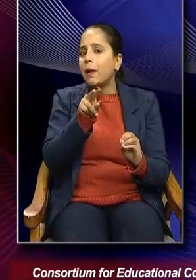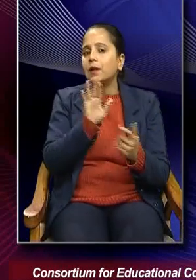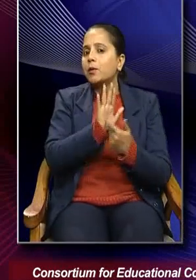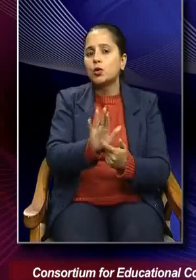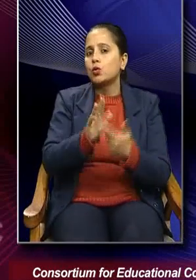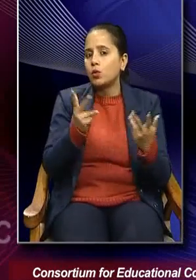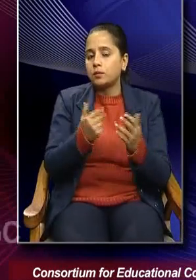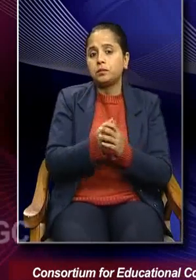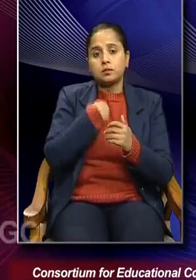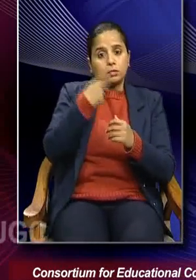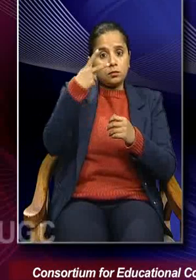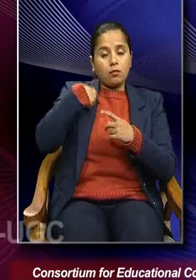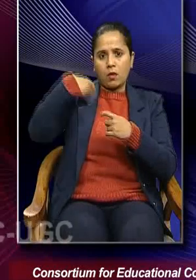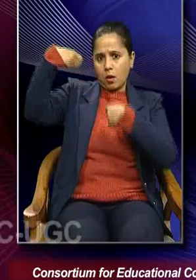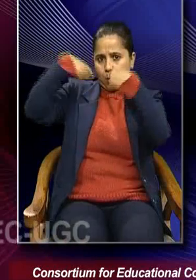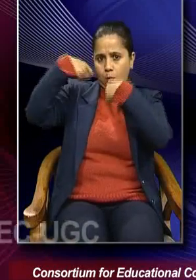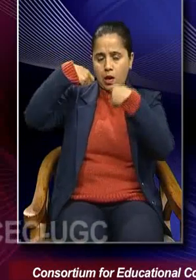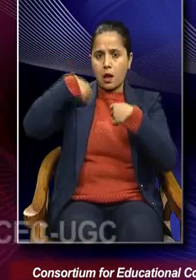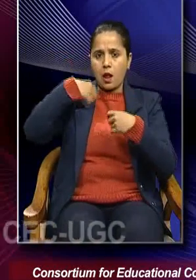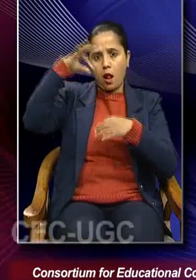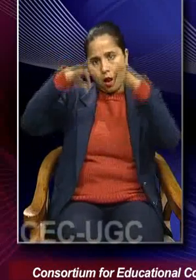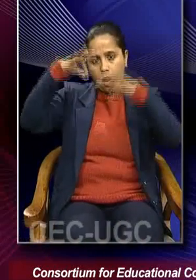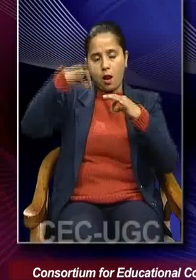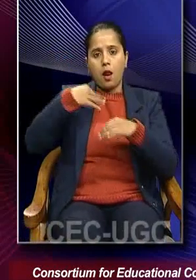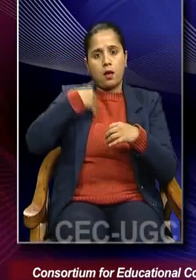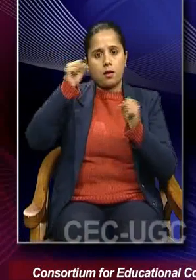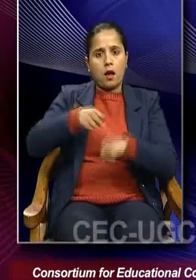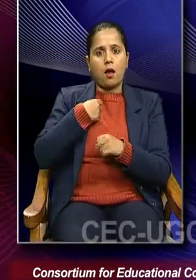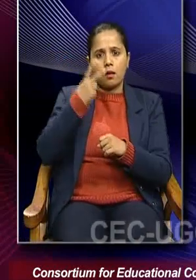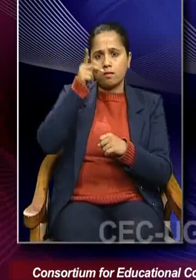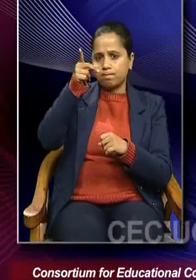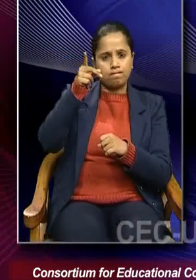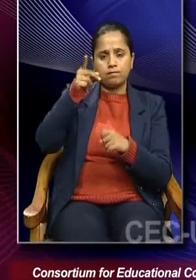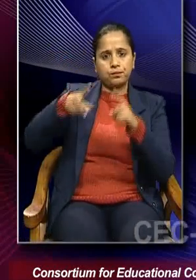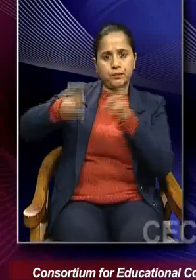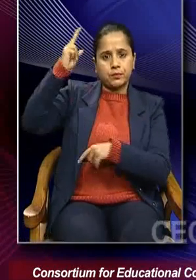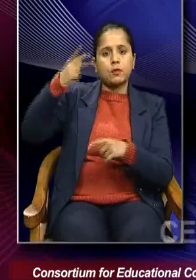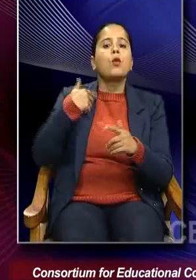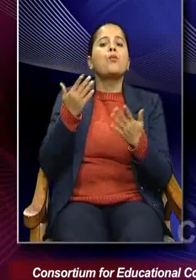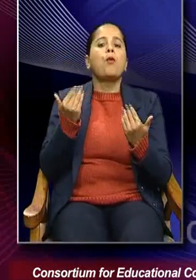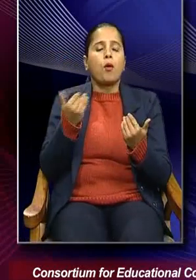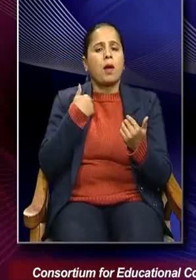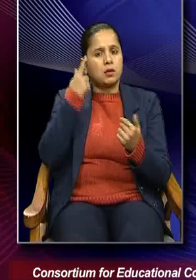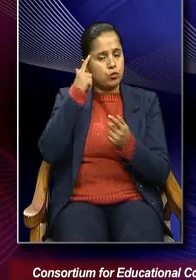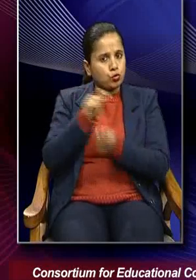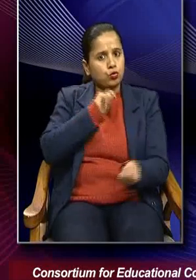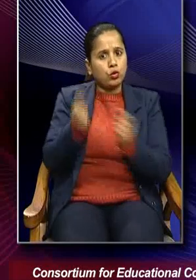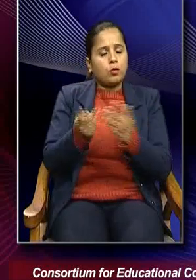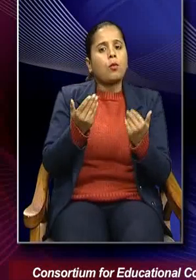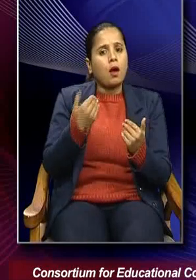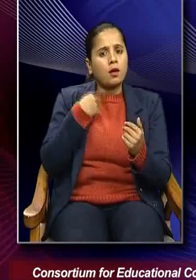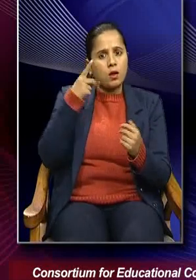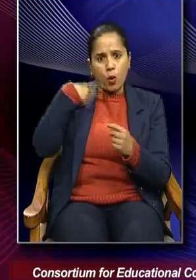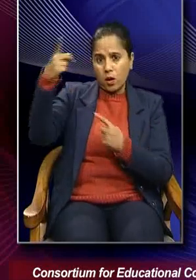That seeing the movement of the string, we can modify our action according